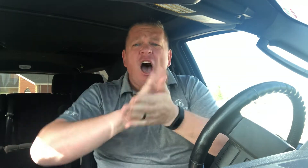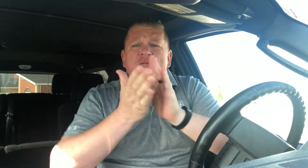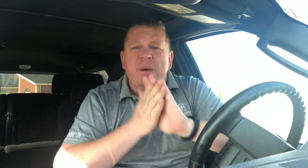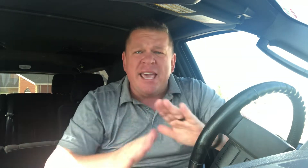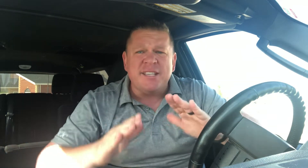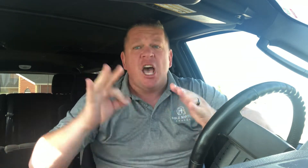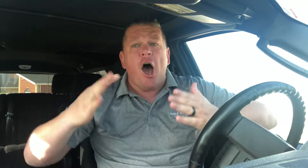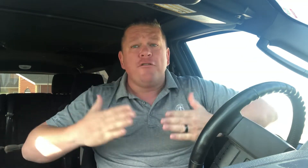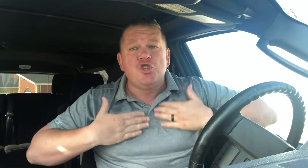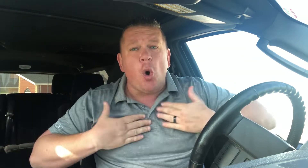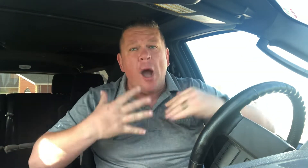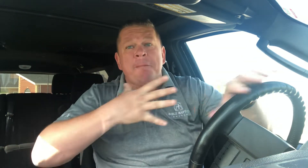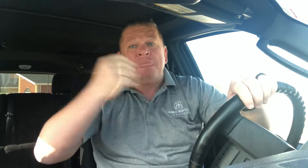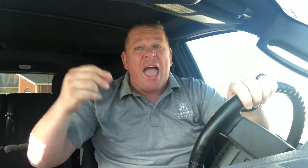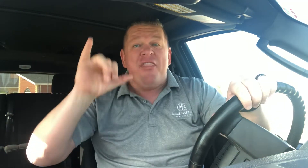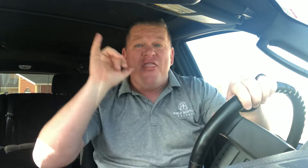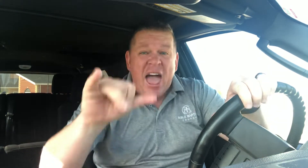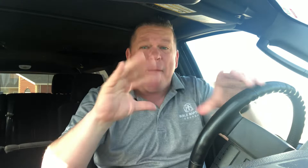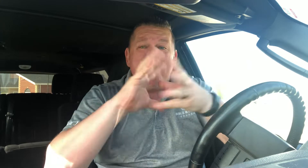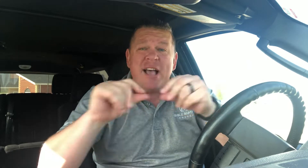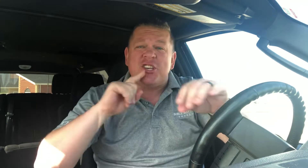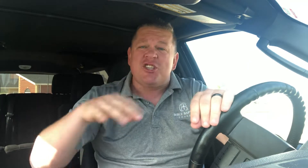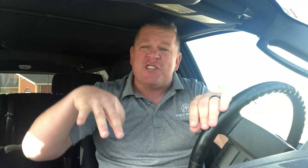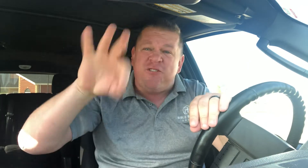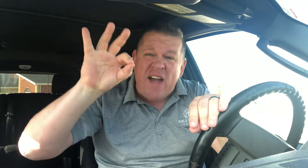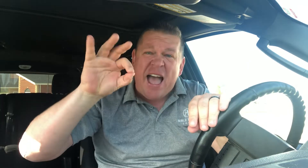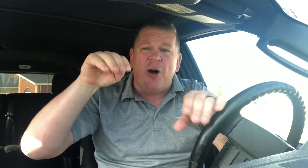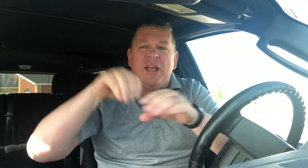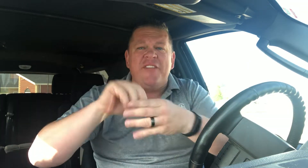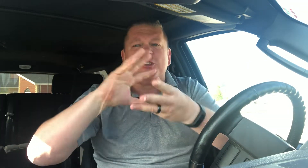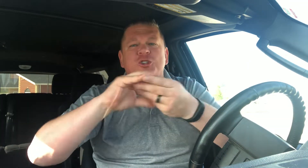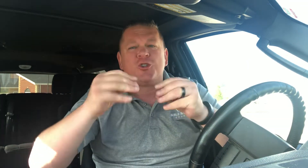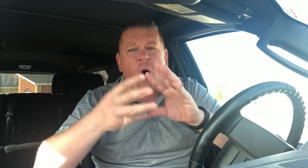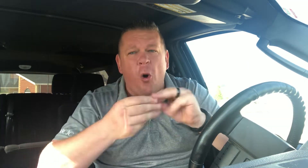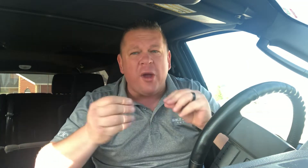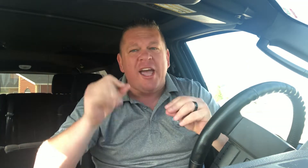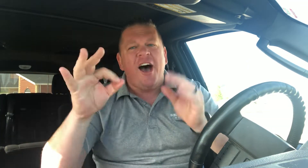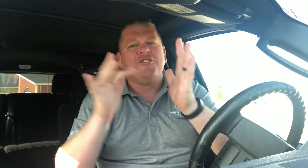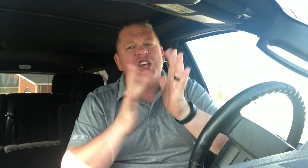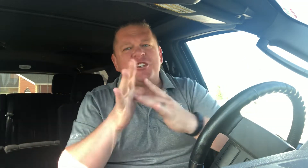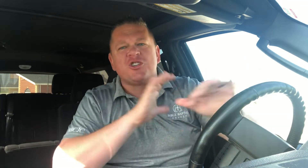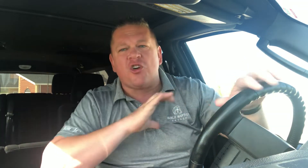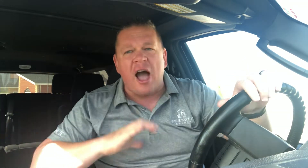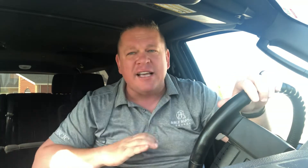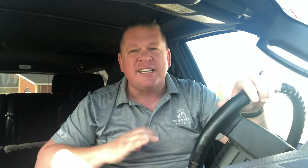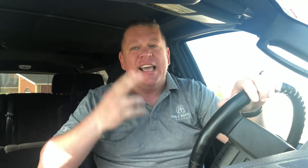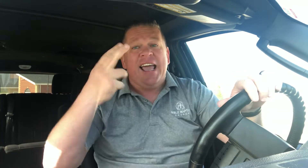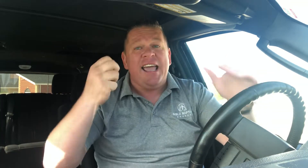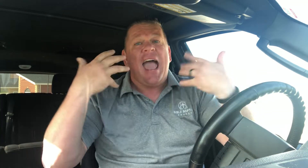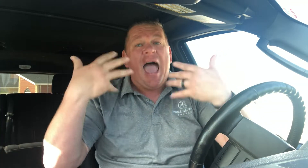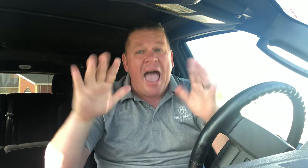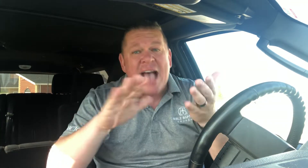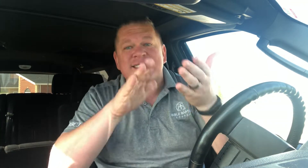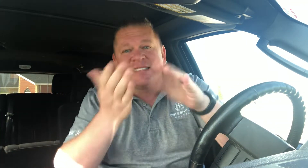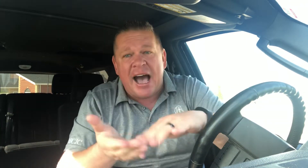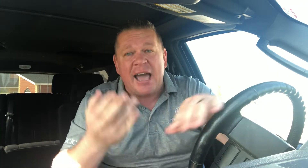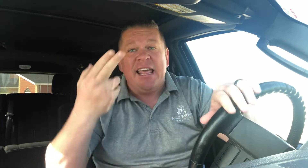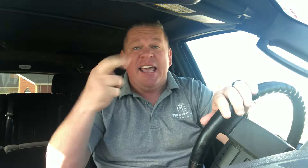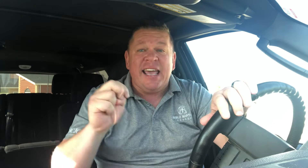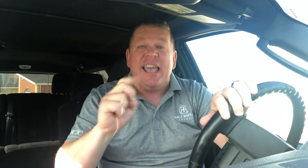of peace, of joy. And that message is found in the story of Jesus Christ. He has died. He